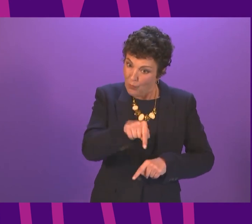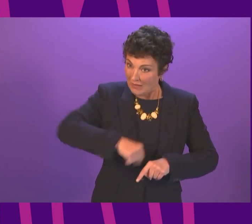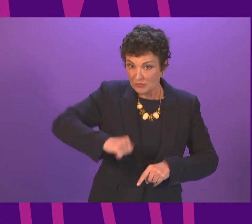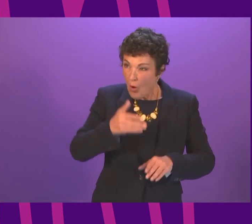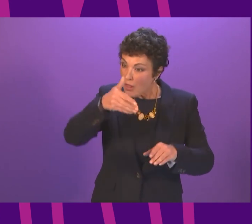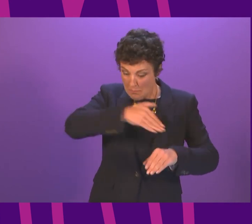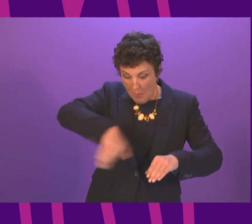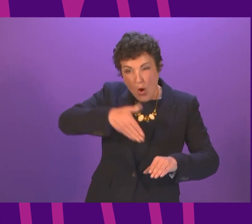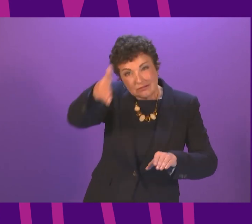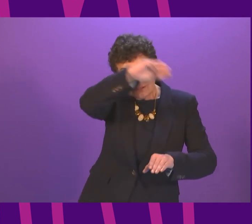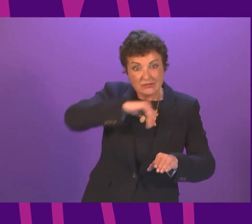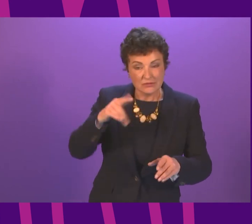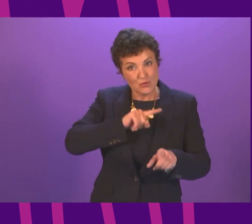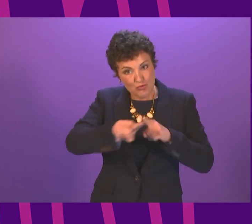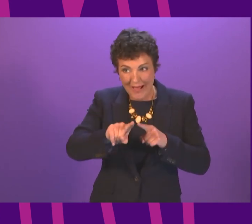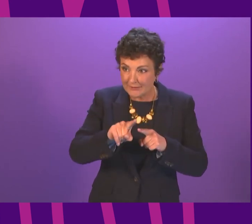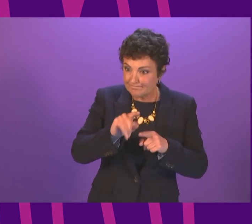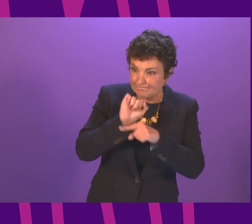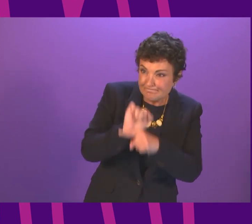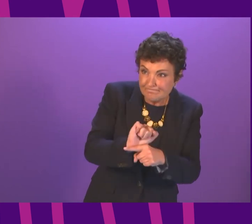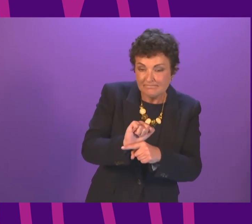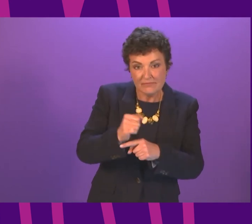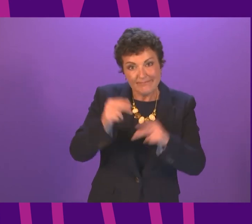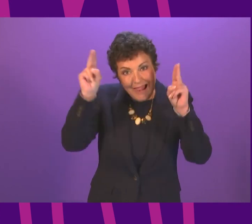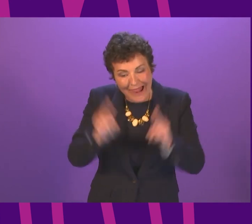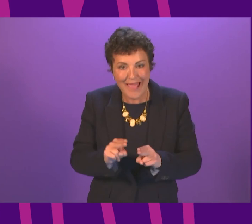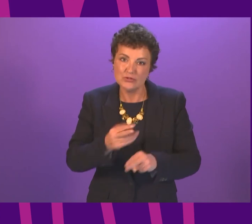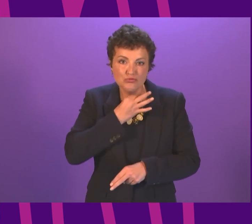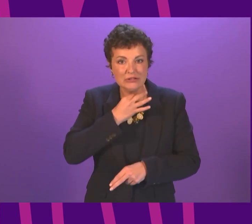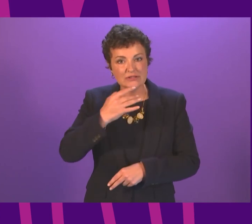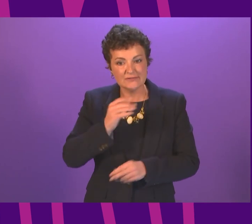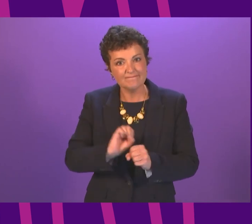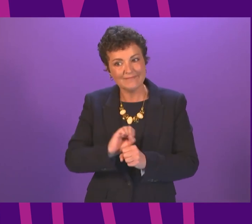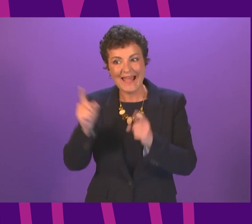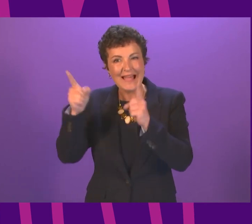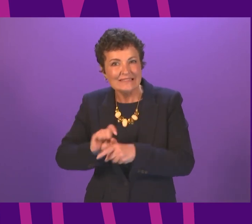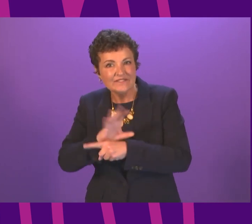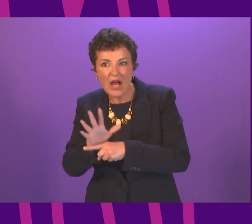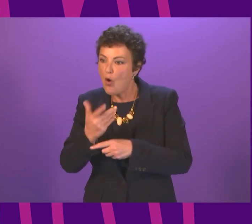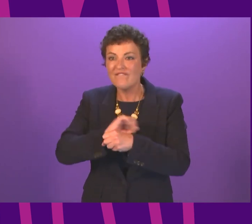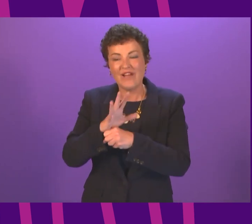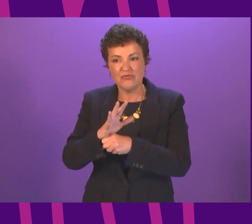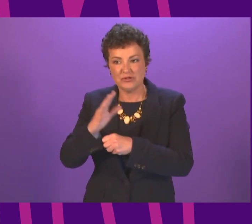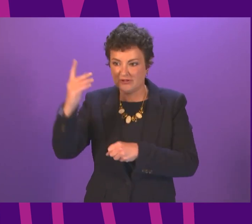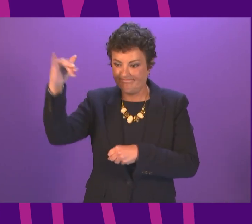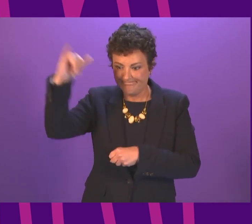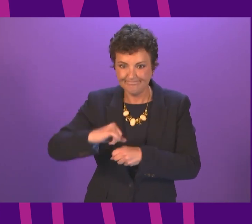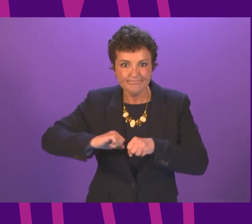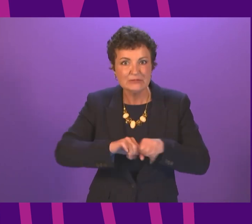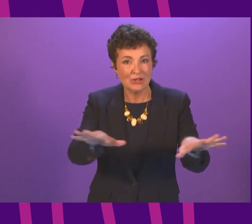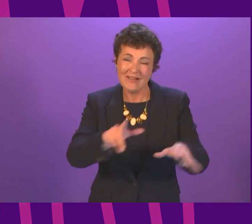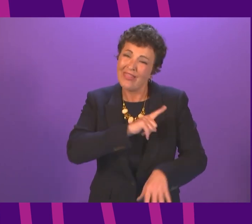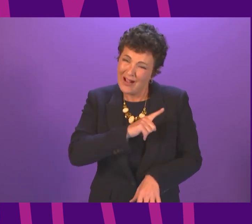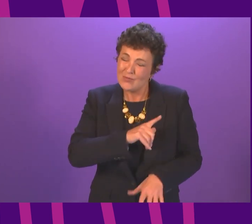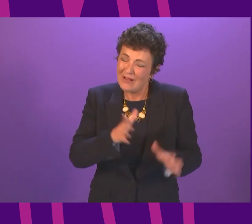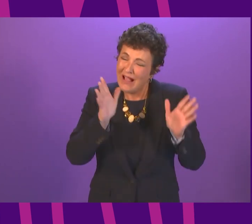everything we can to minimise the risk of importation of the virus. And that is why it is important that everybody abides by the